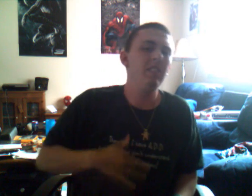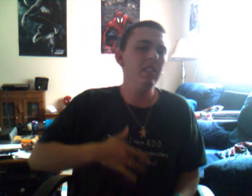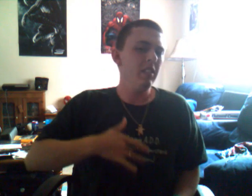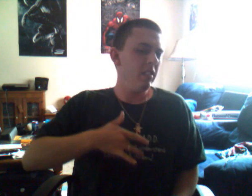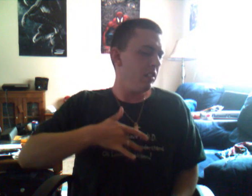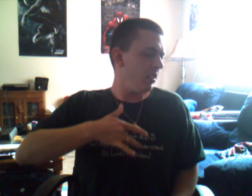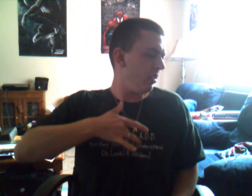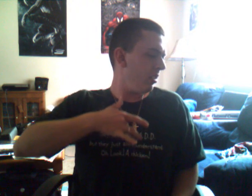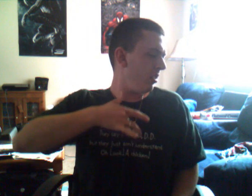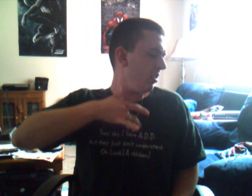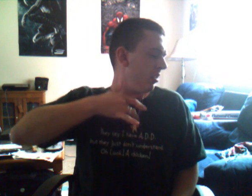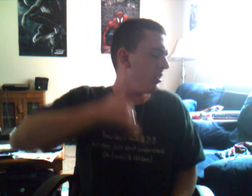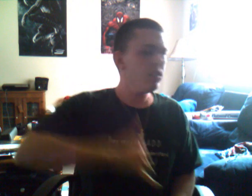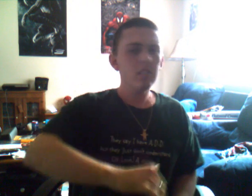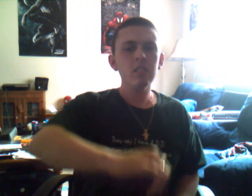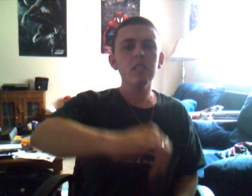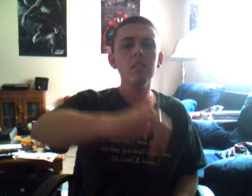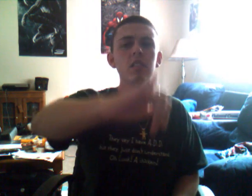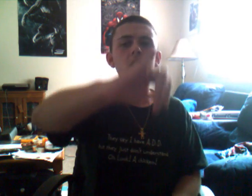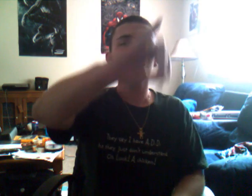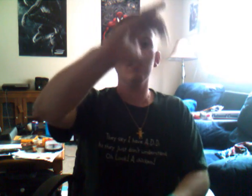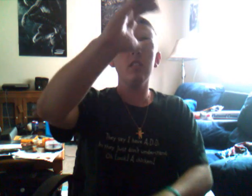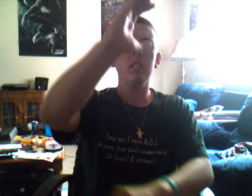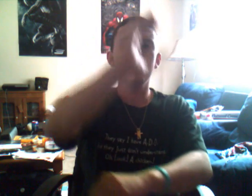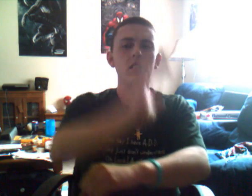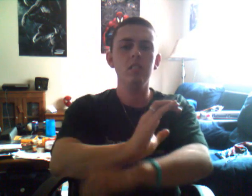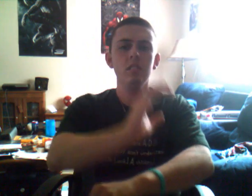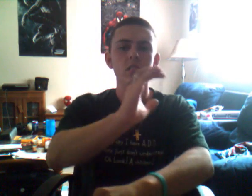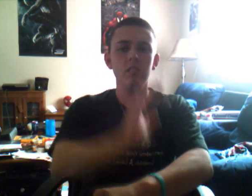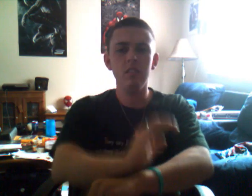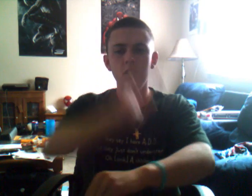feels like tonight.